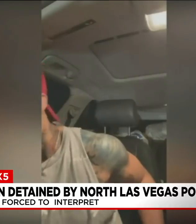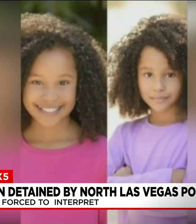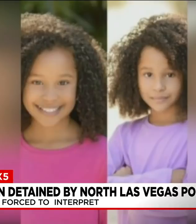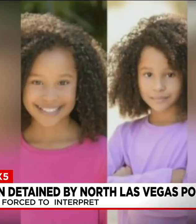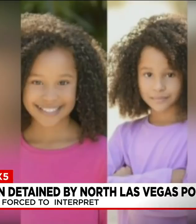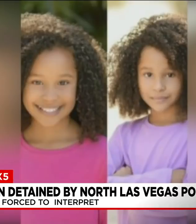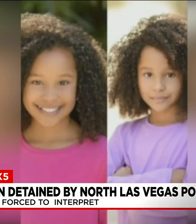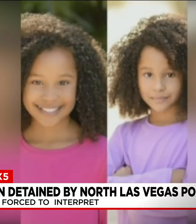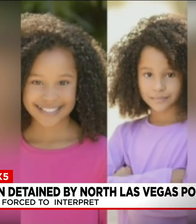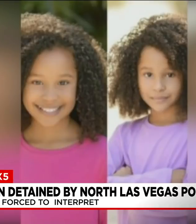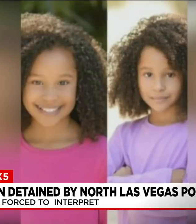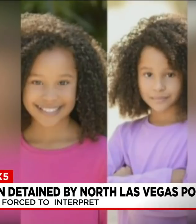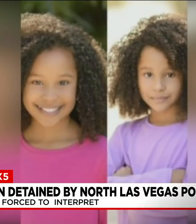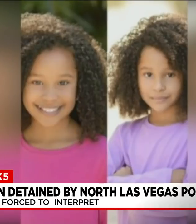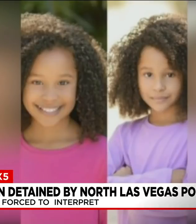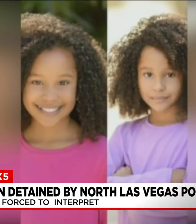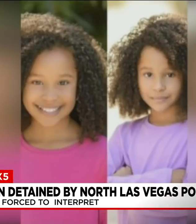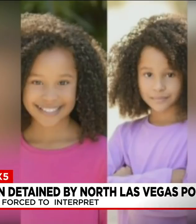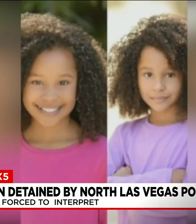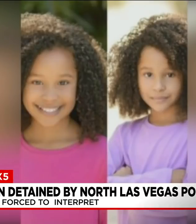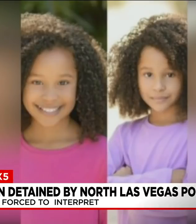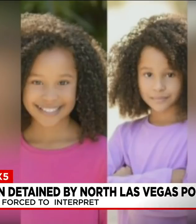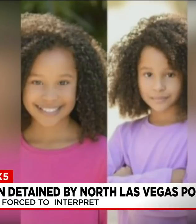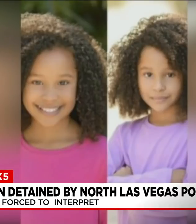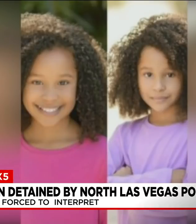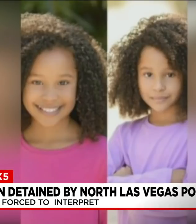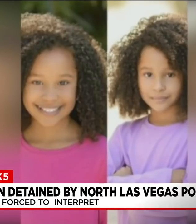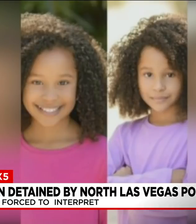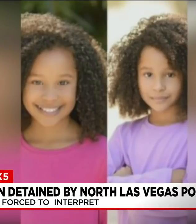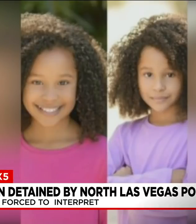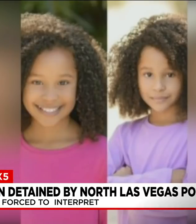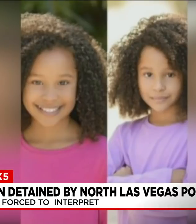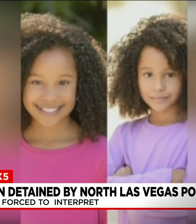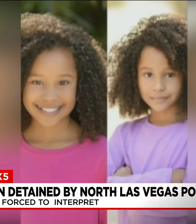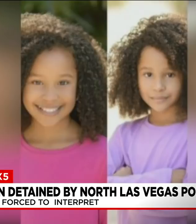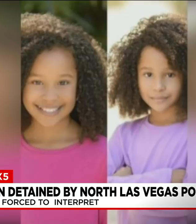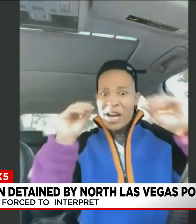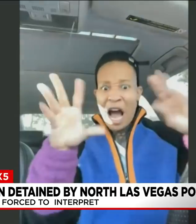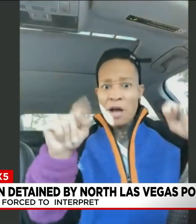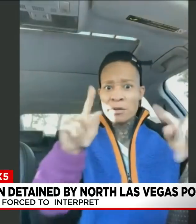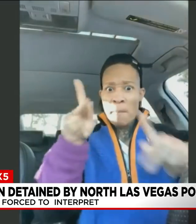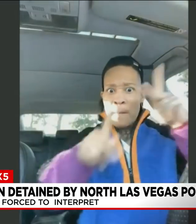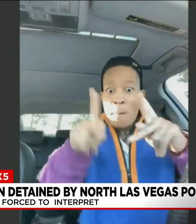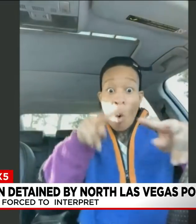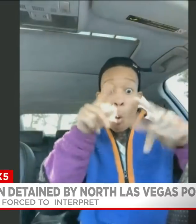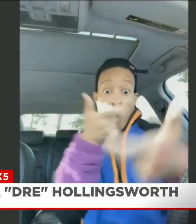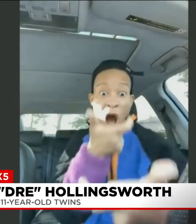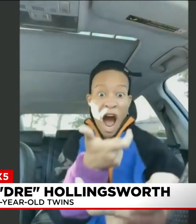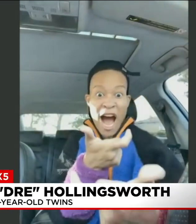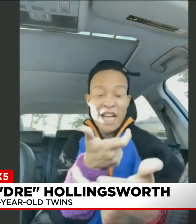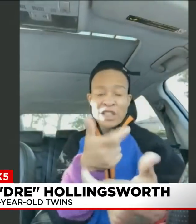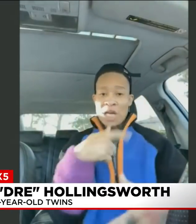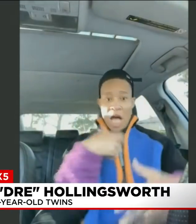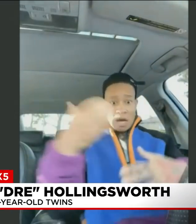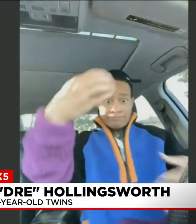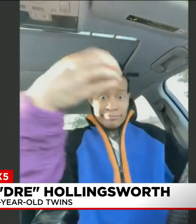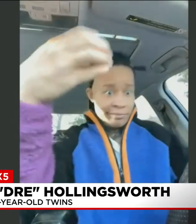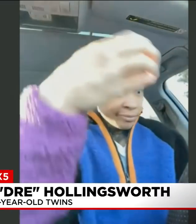Dre's daughter questions the officer why her mom is being told to get out of the car. I don't know why I'm really being pulled over and he's interrogating